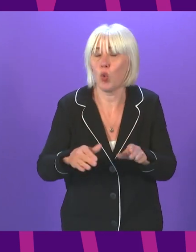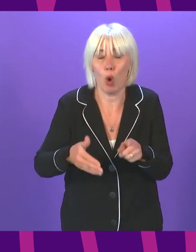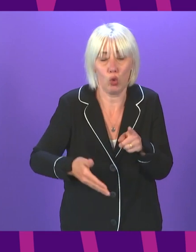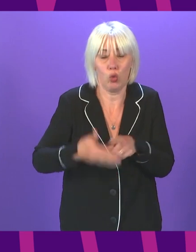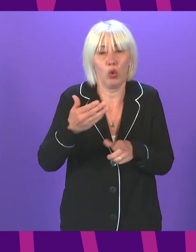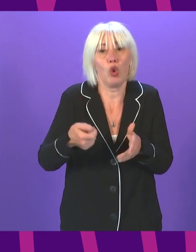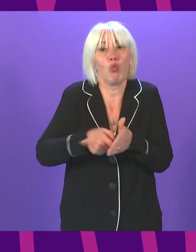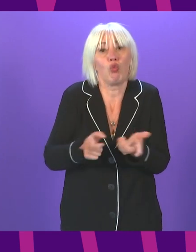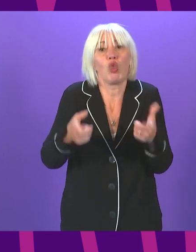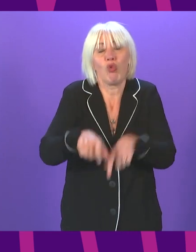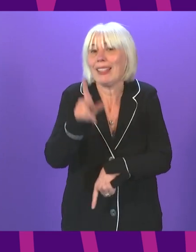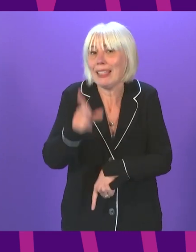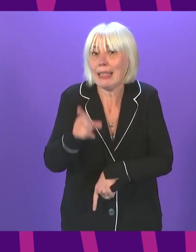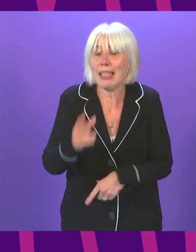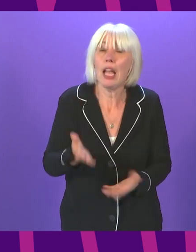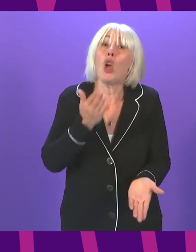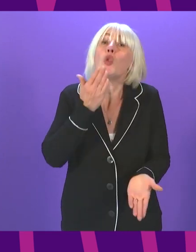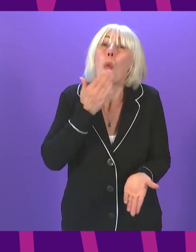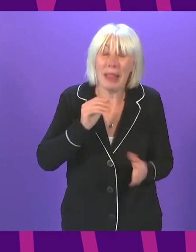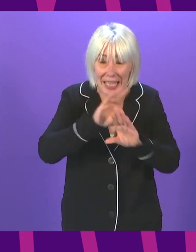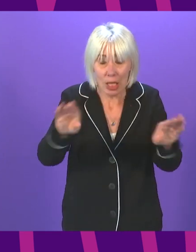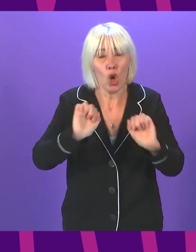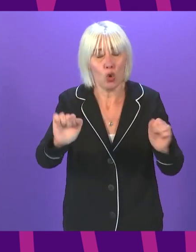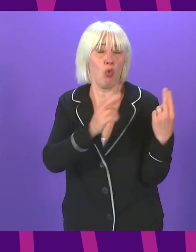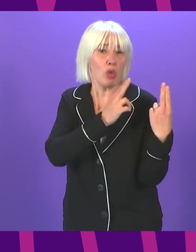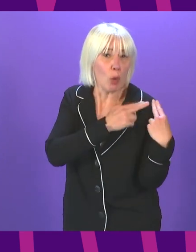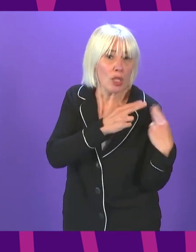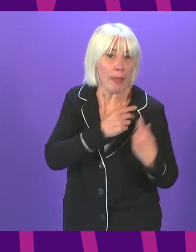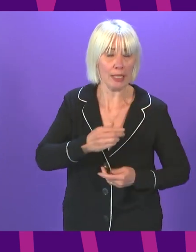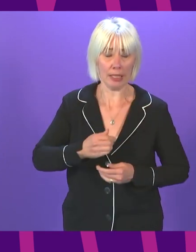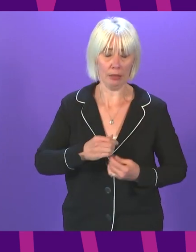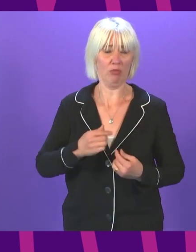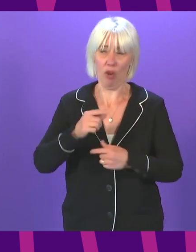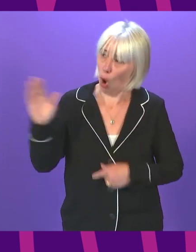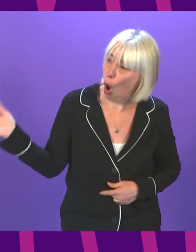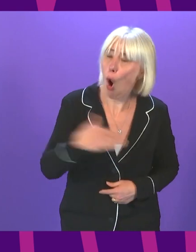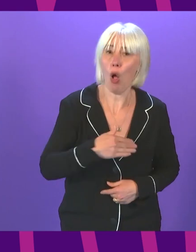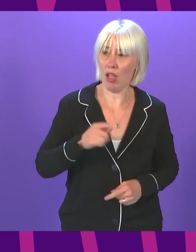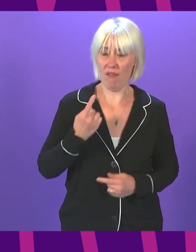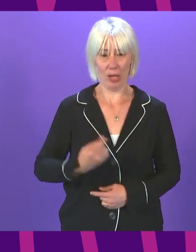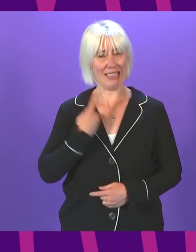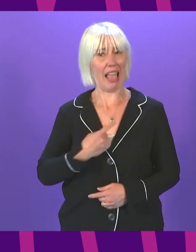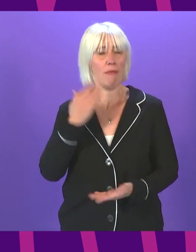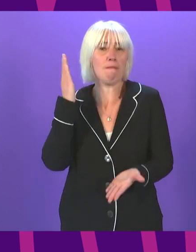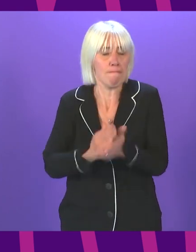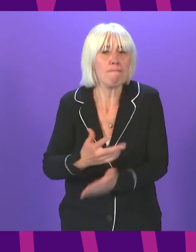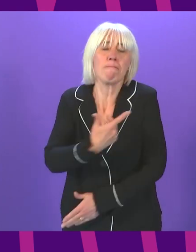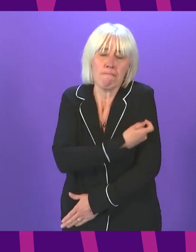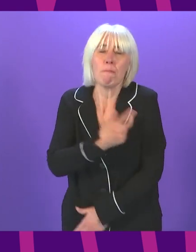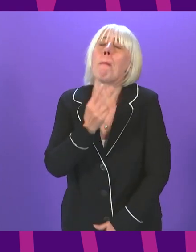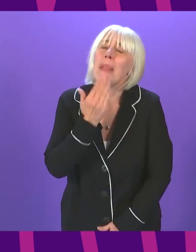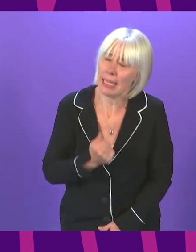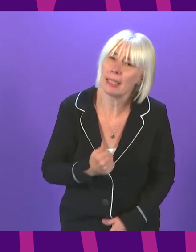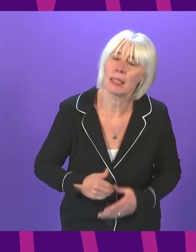please do your civic duty. Please get vaccinated now for your own sake and for all of us. Signing officer, the final